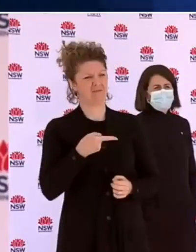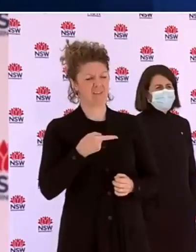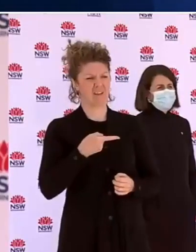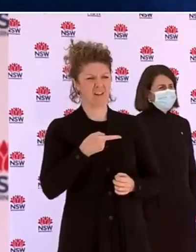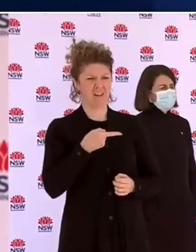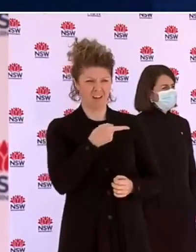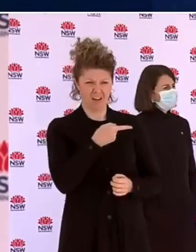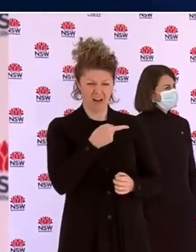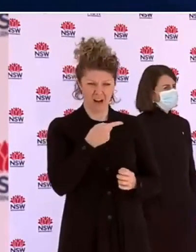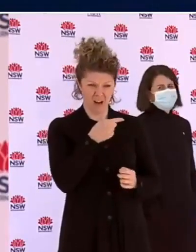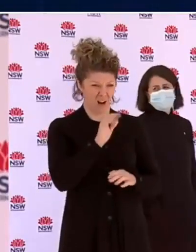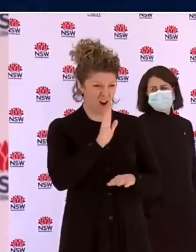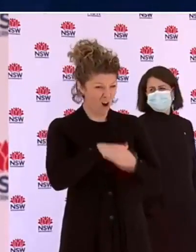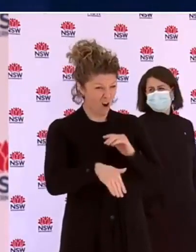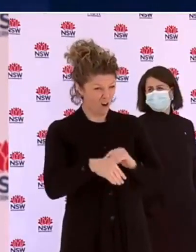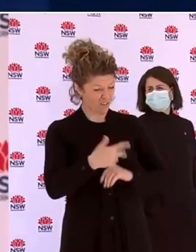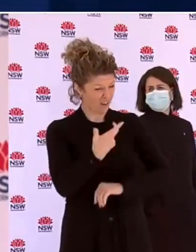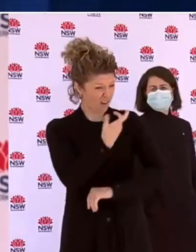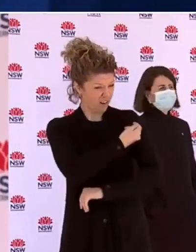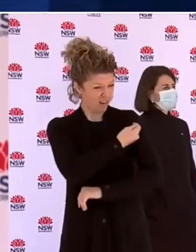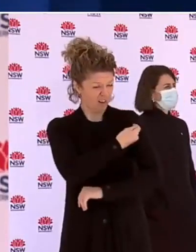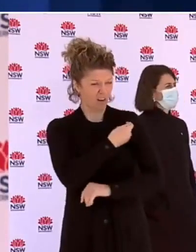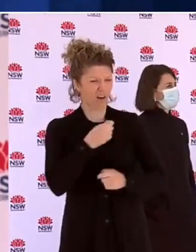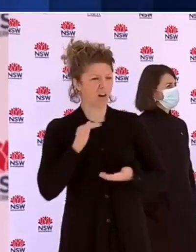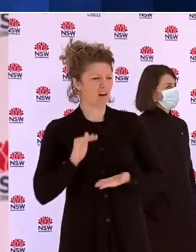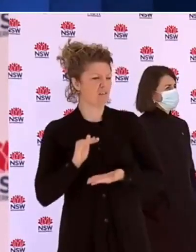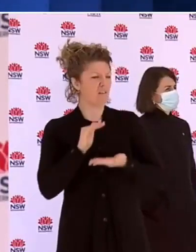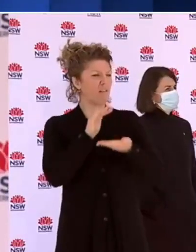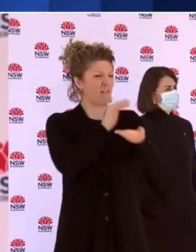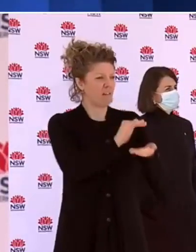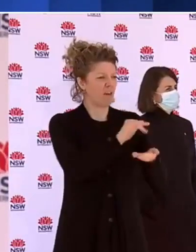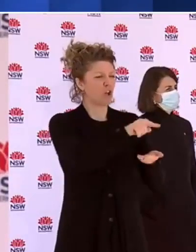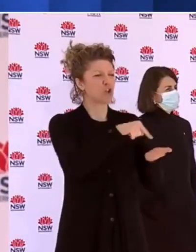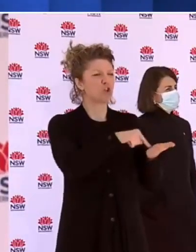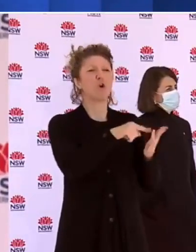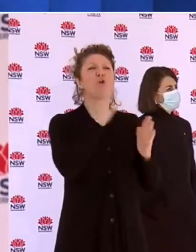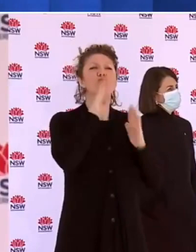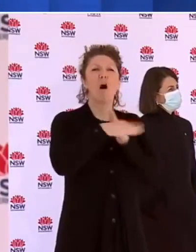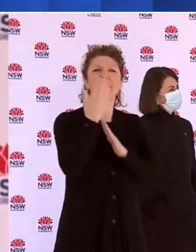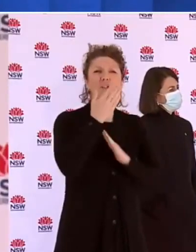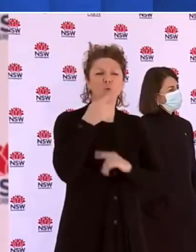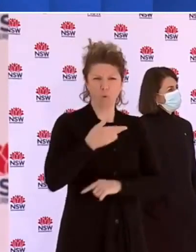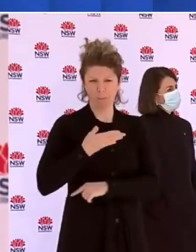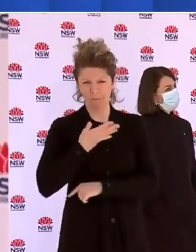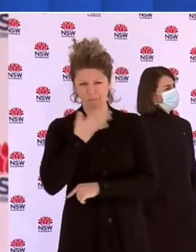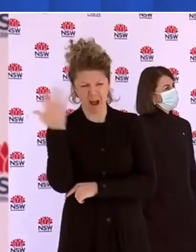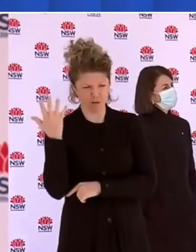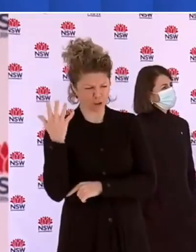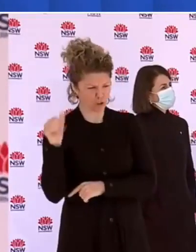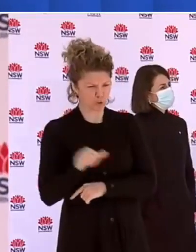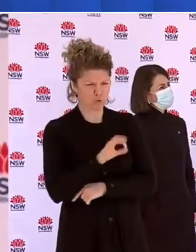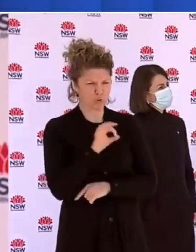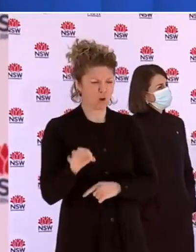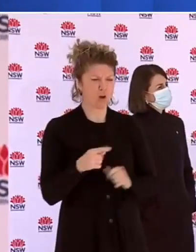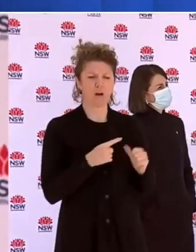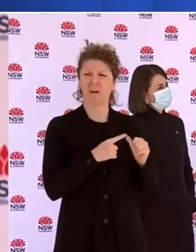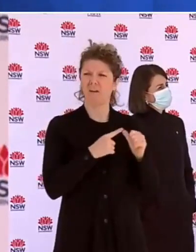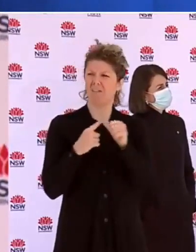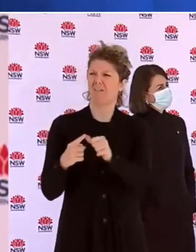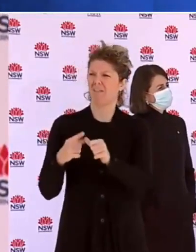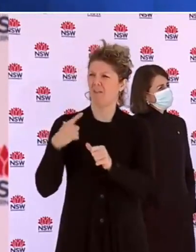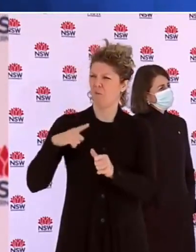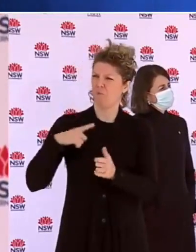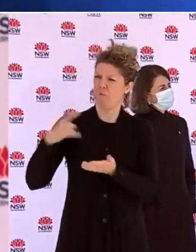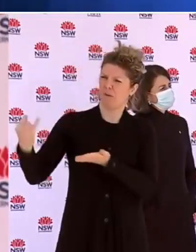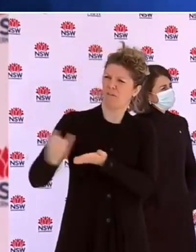accidentally vaccinated about 160 Jewish boys? How embarrassed are you? What I find more embarrassing, James, is you would make that sort of question